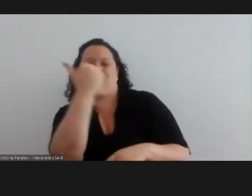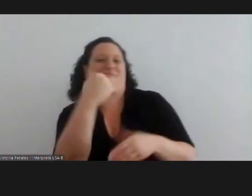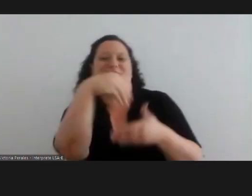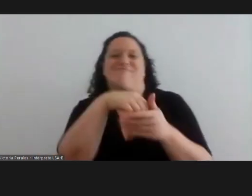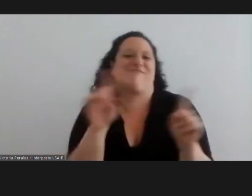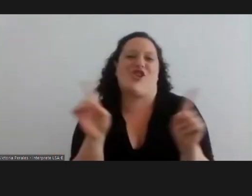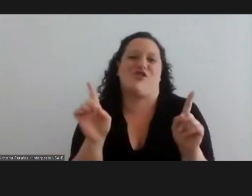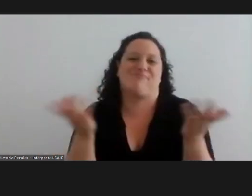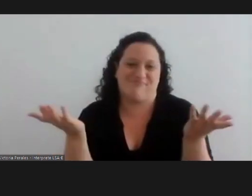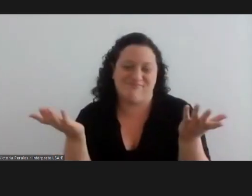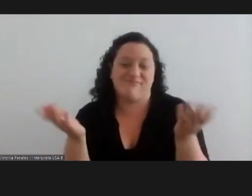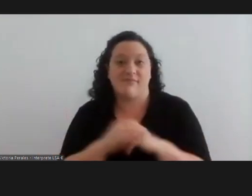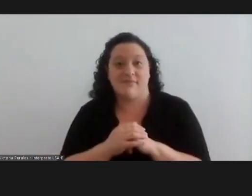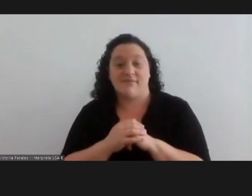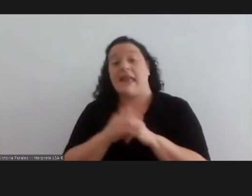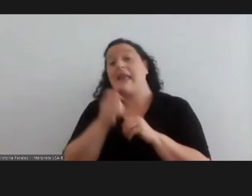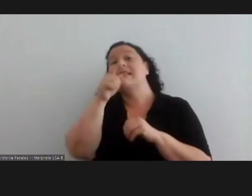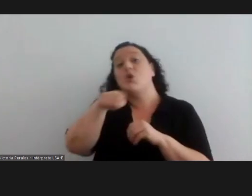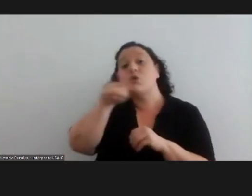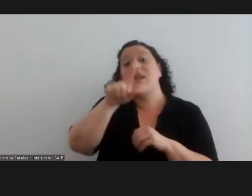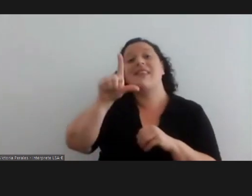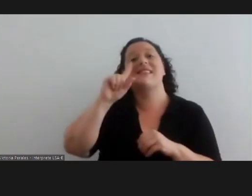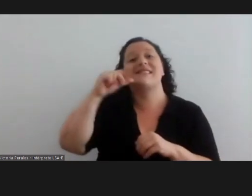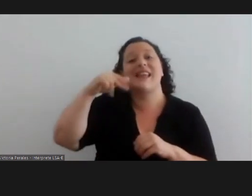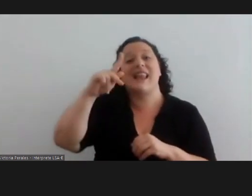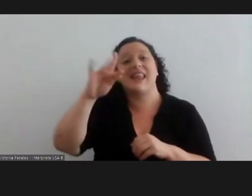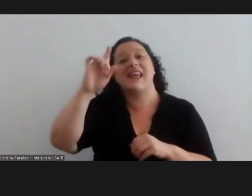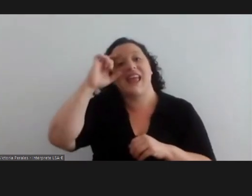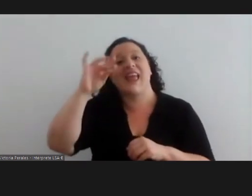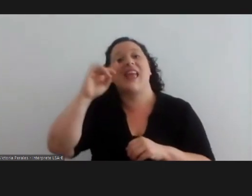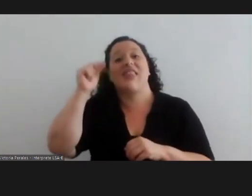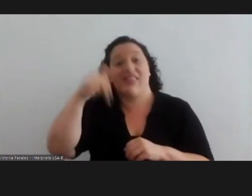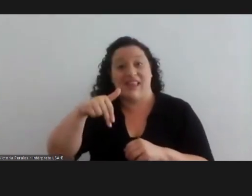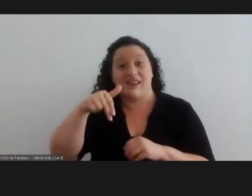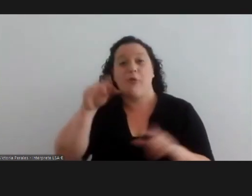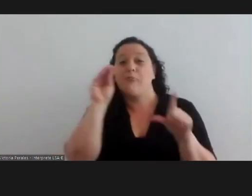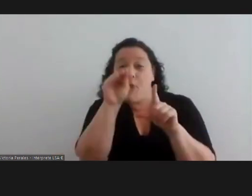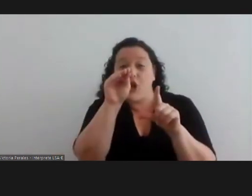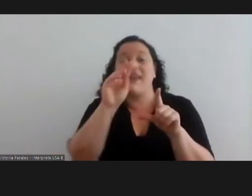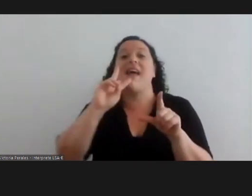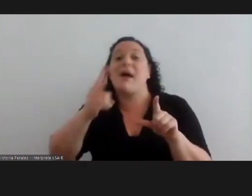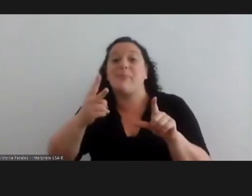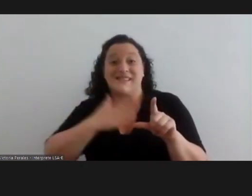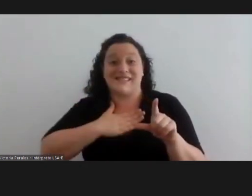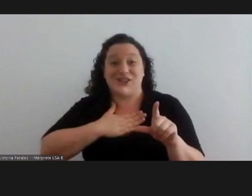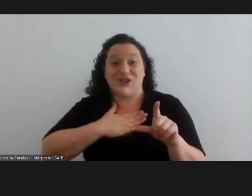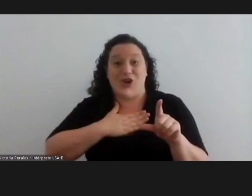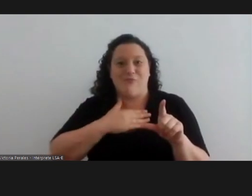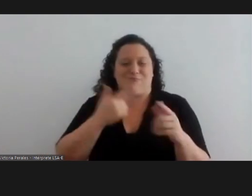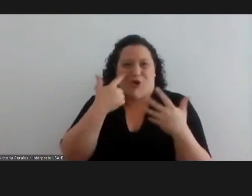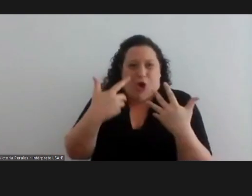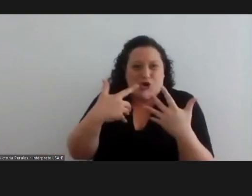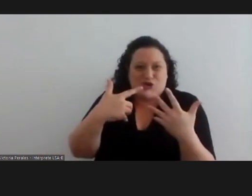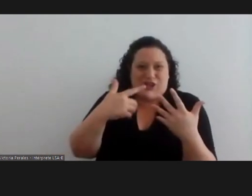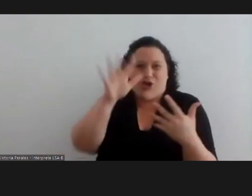a a village phase and if you look me up in linkedin